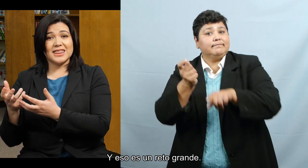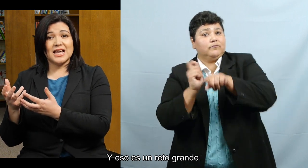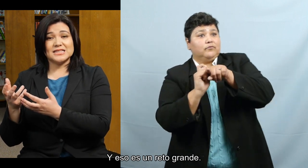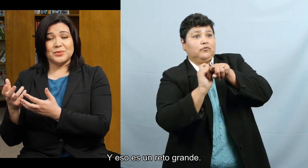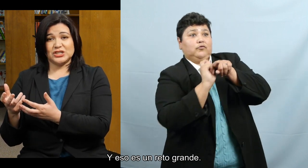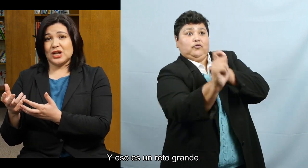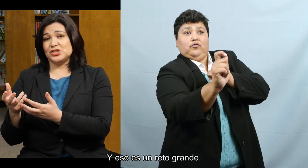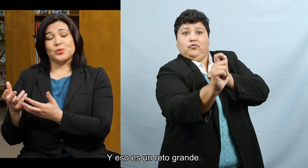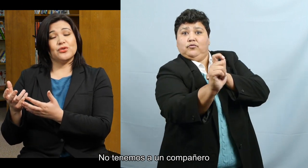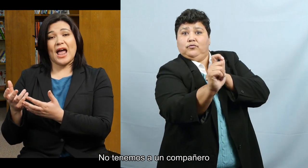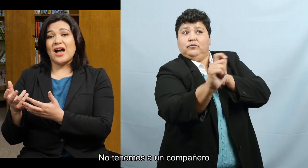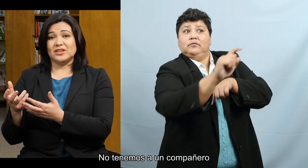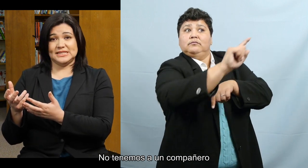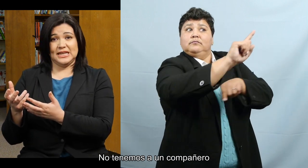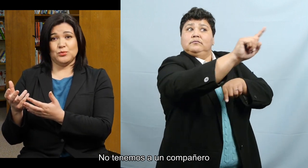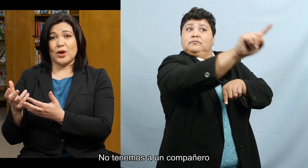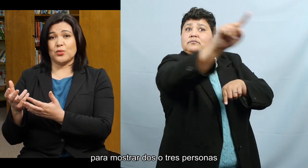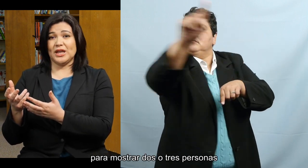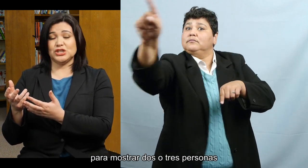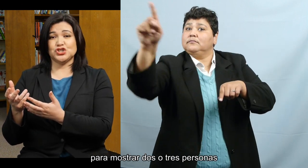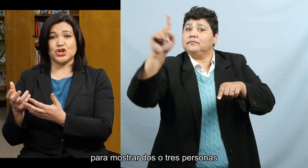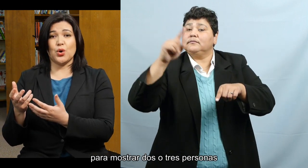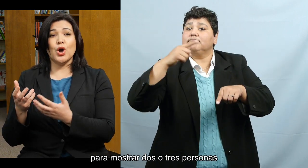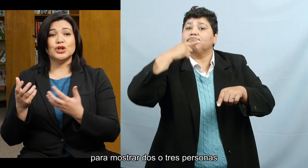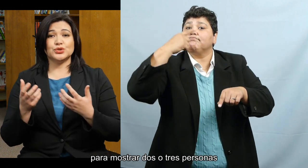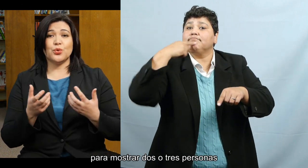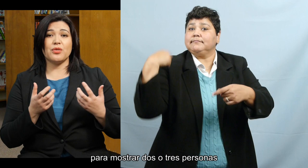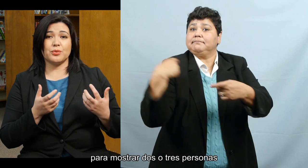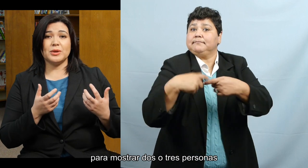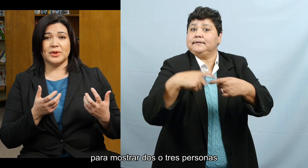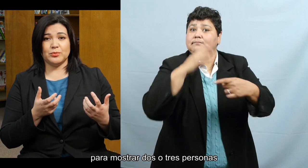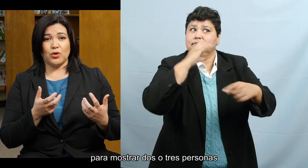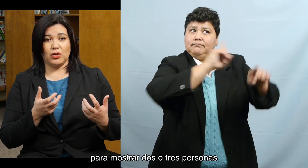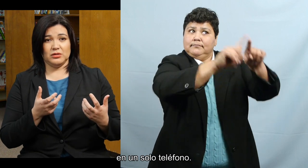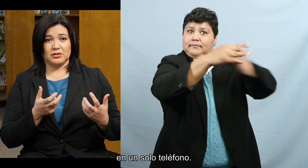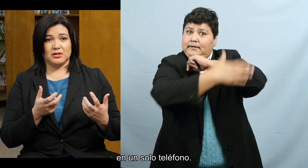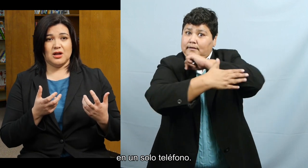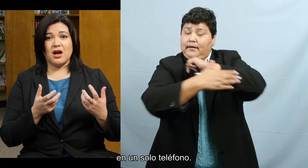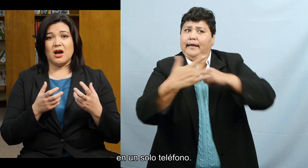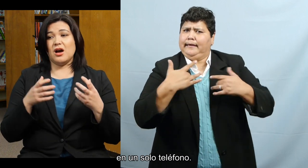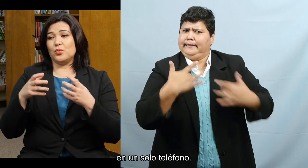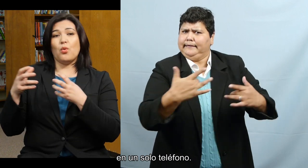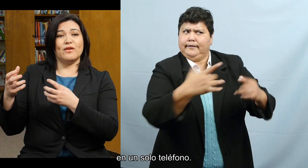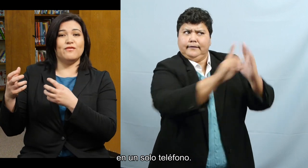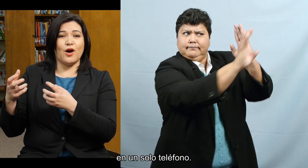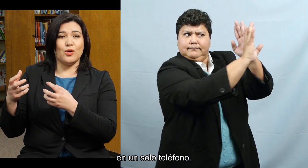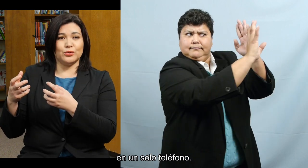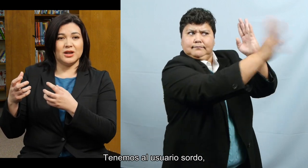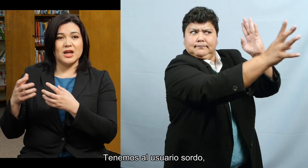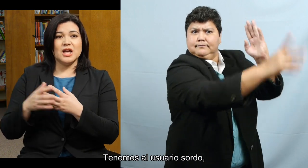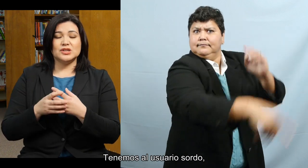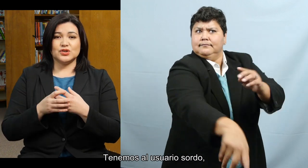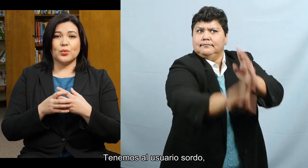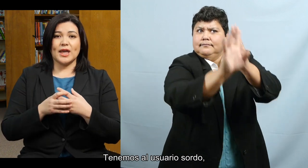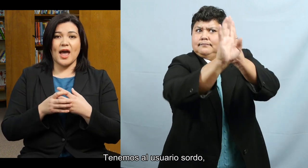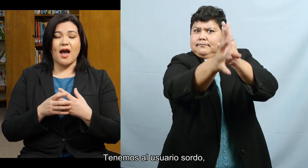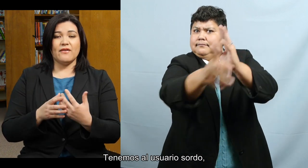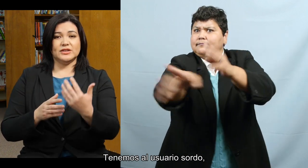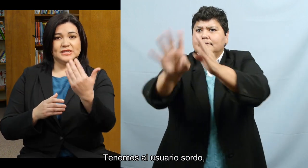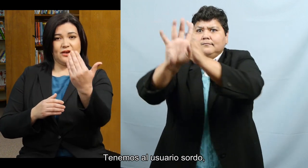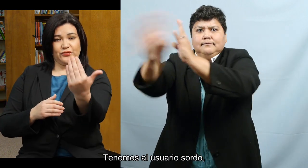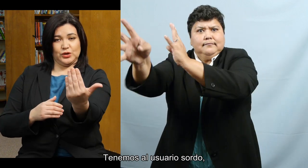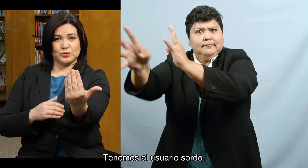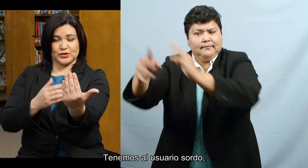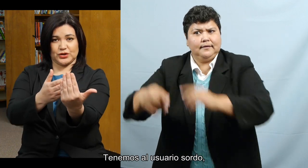and that's a big challenge. we don't have a team where we can show two or three people on one phone. So we